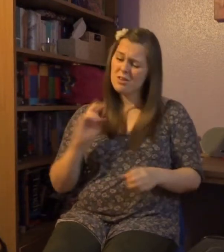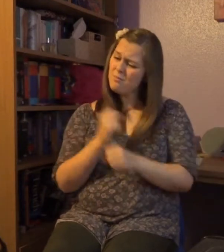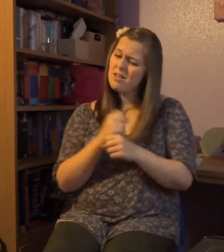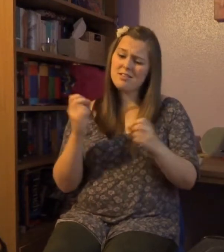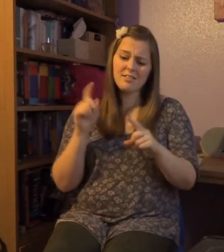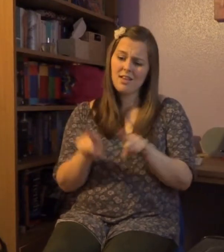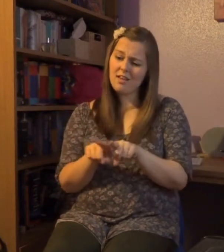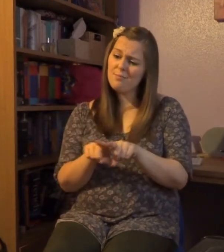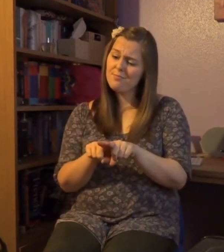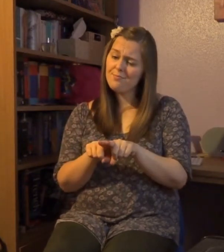mistakes